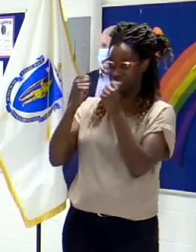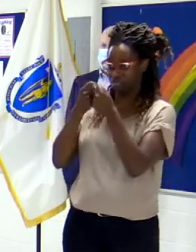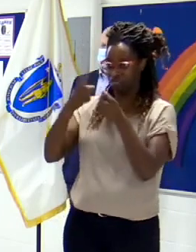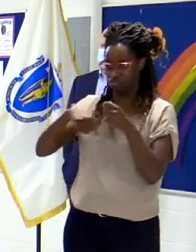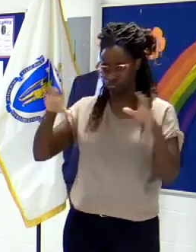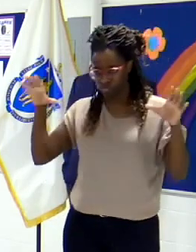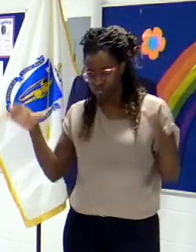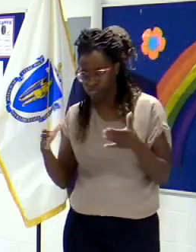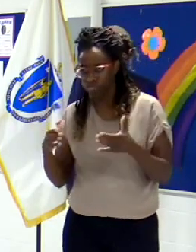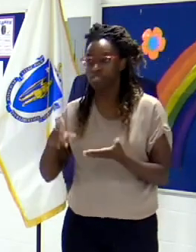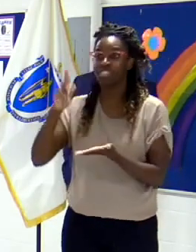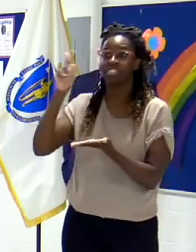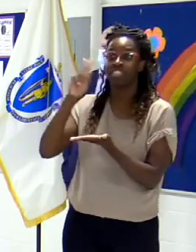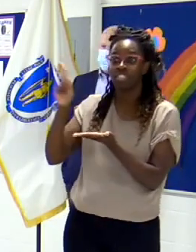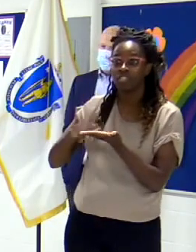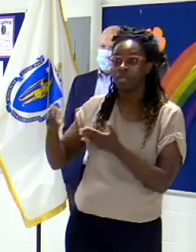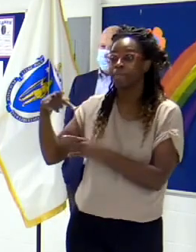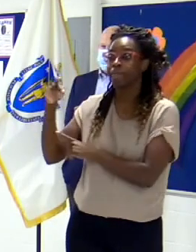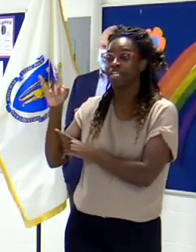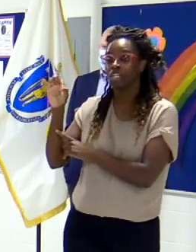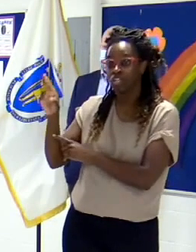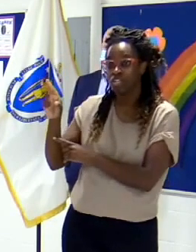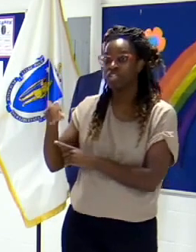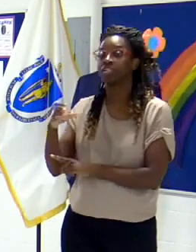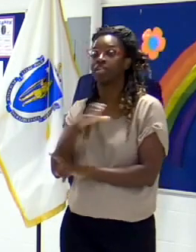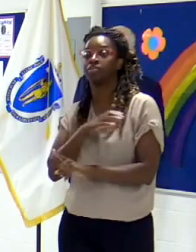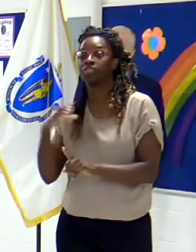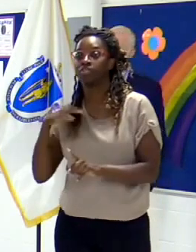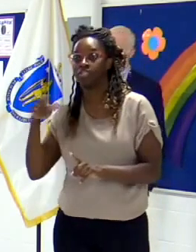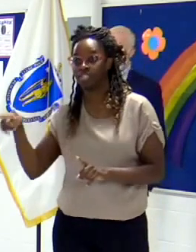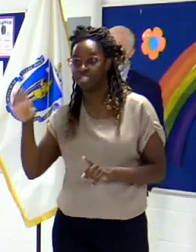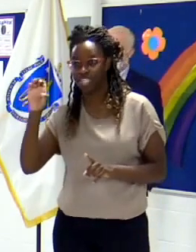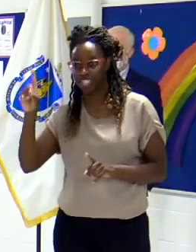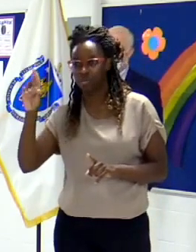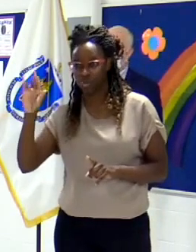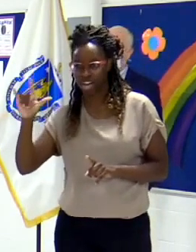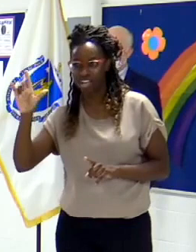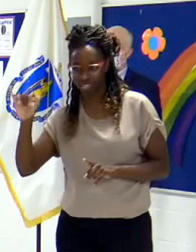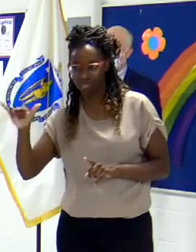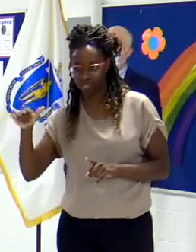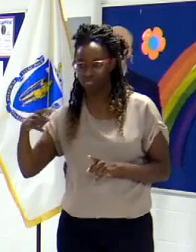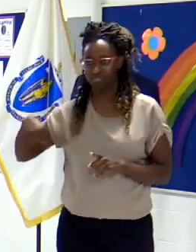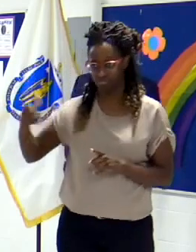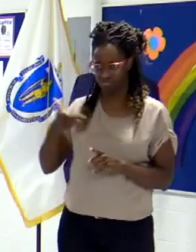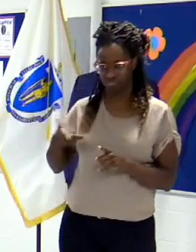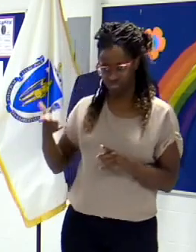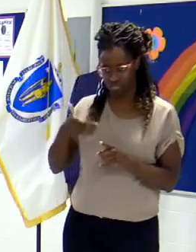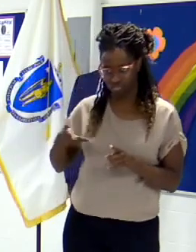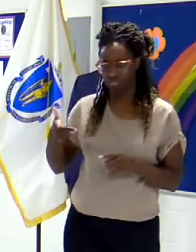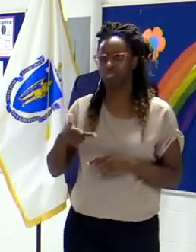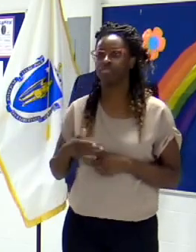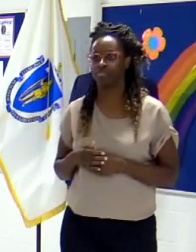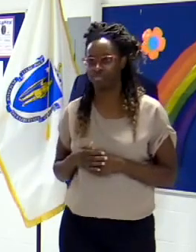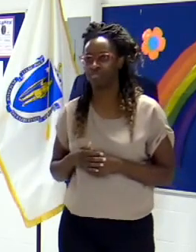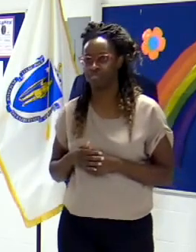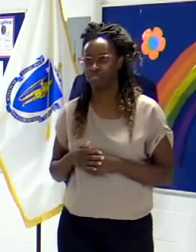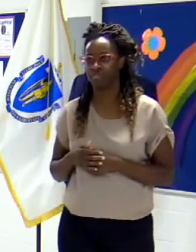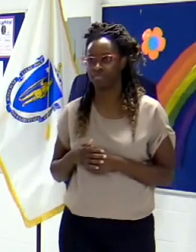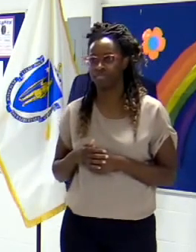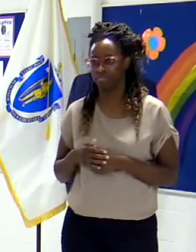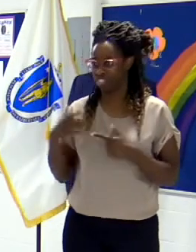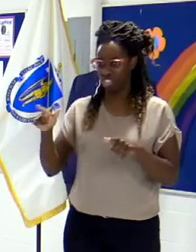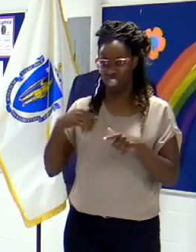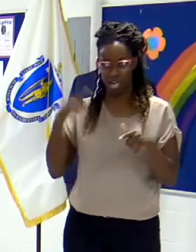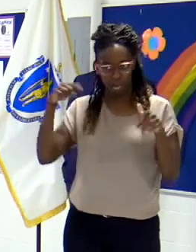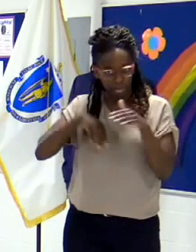Secretary Peiser and Commissioner Riley, how much we appreciate your willingness to open up the door and and give us a chance to